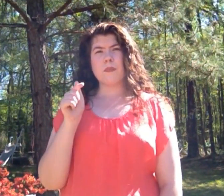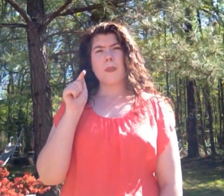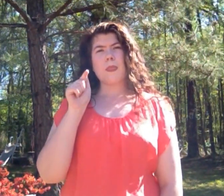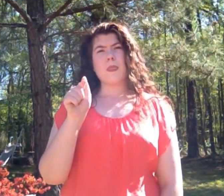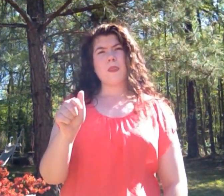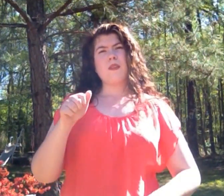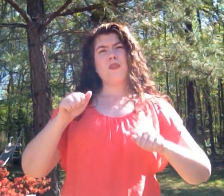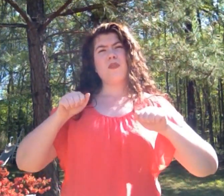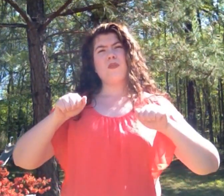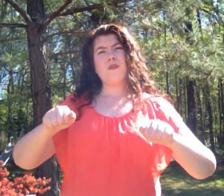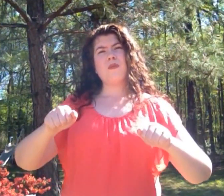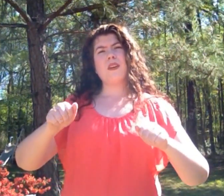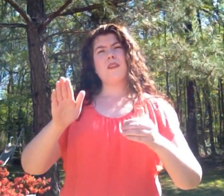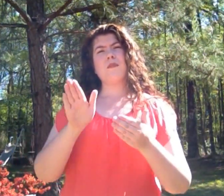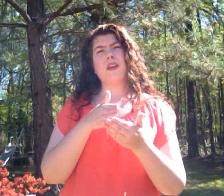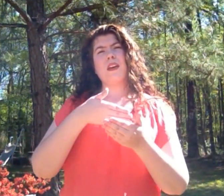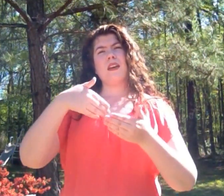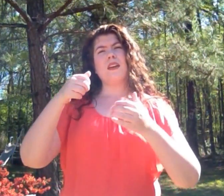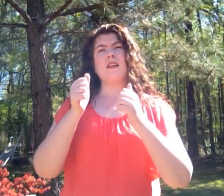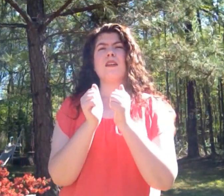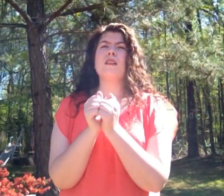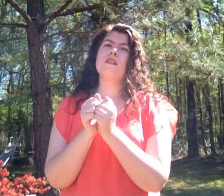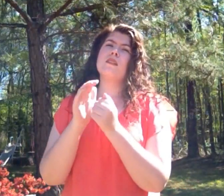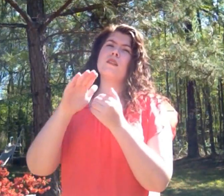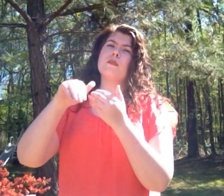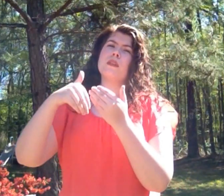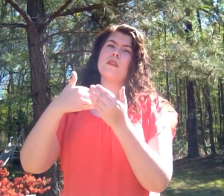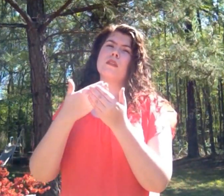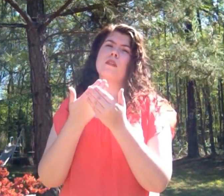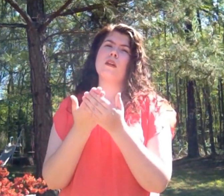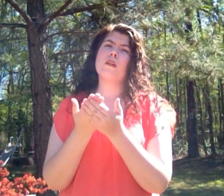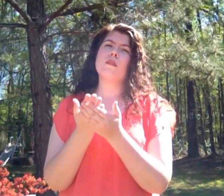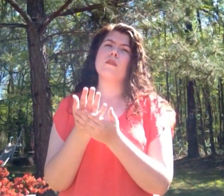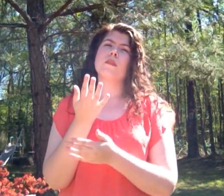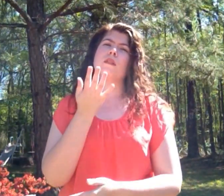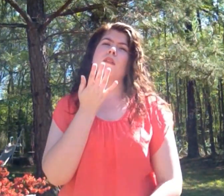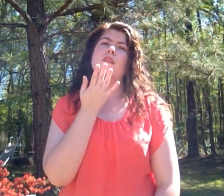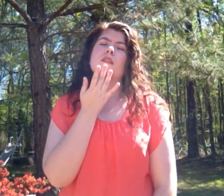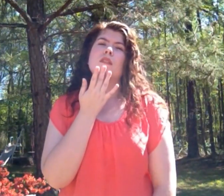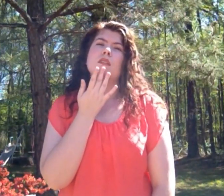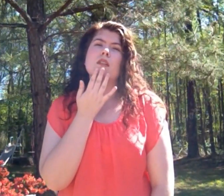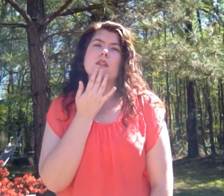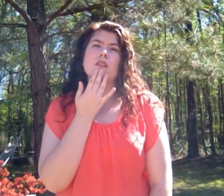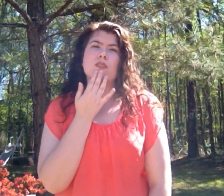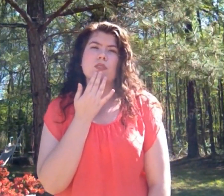You can paint with all the colors